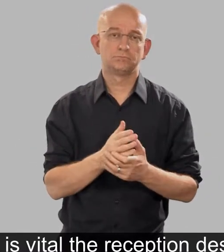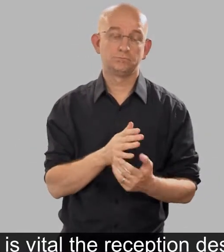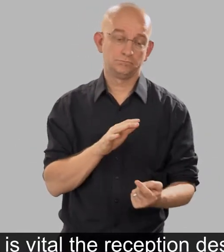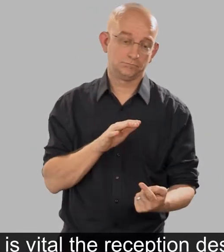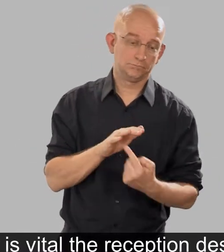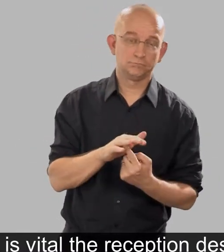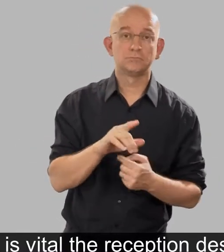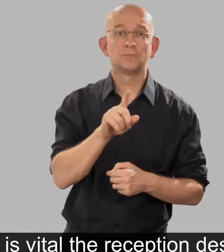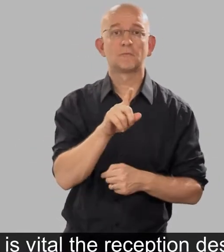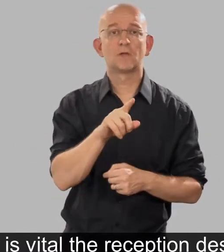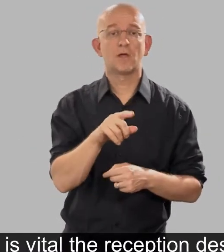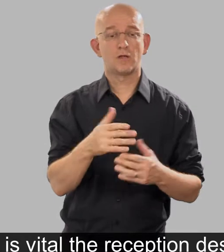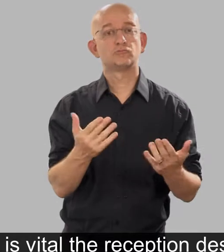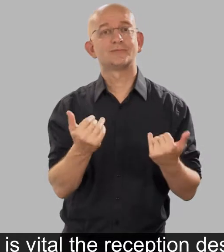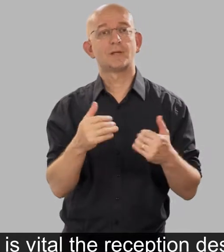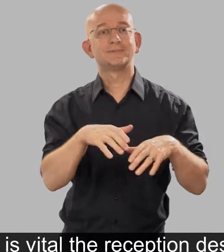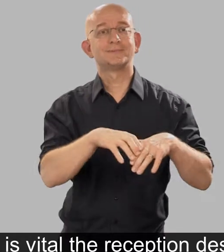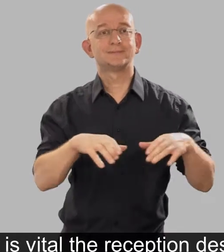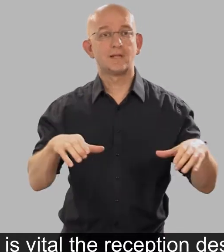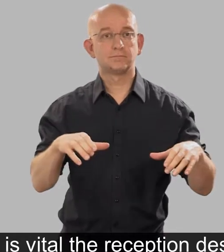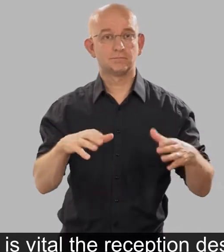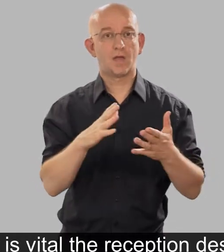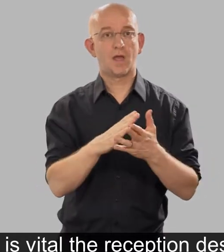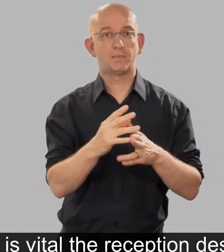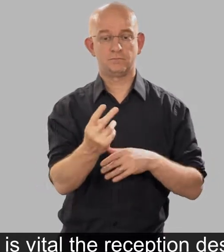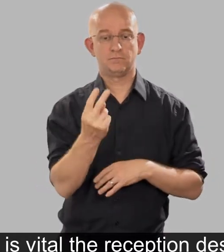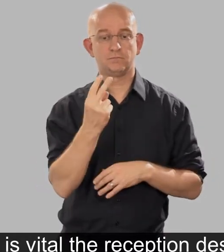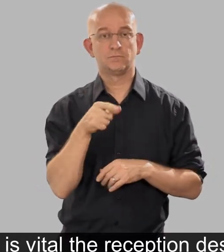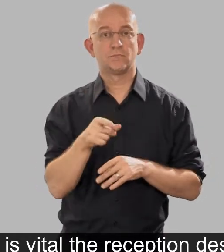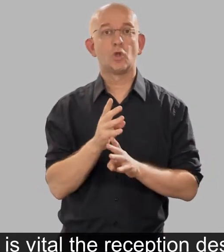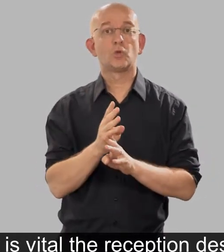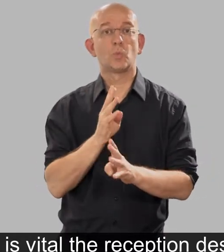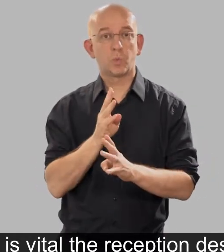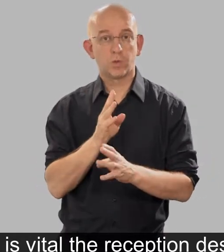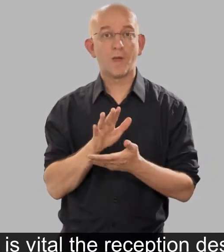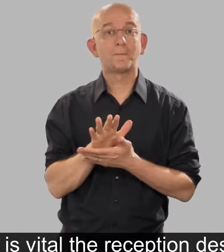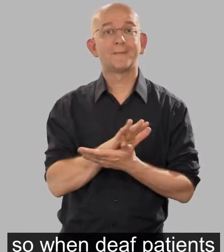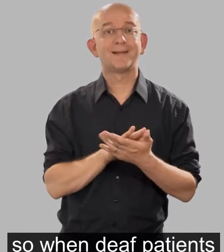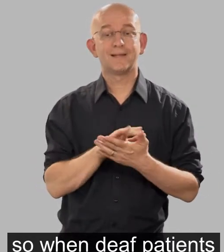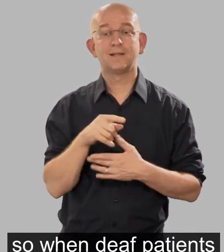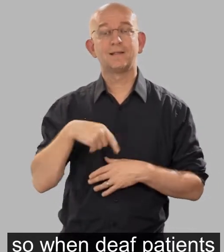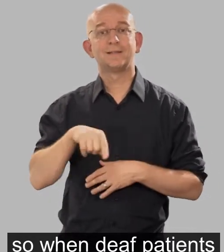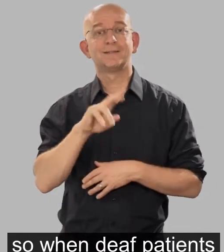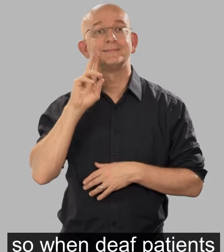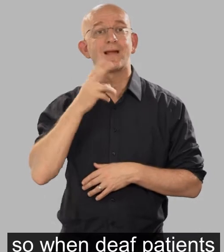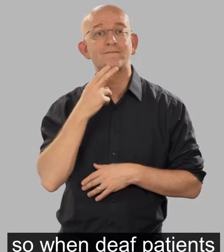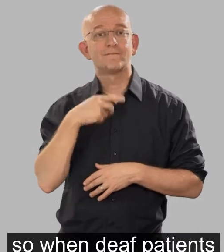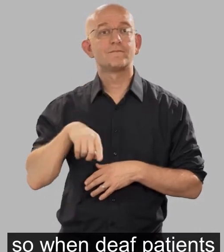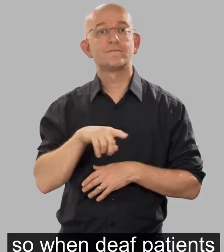It is vital the reception desk faces the queue, so when deaf patients are summoned,